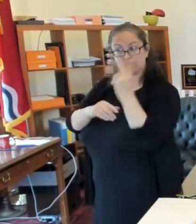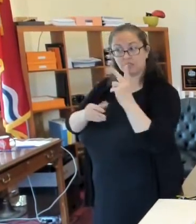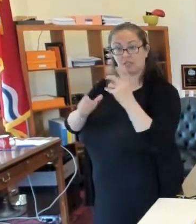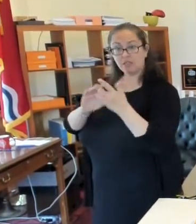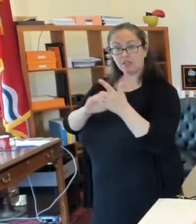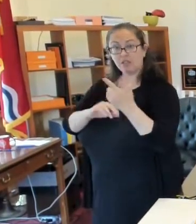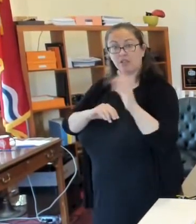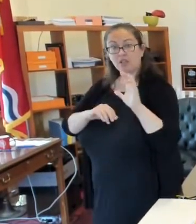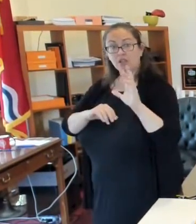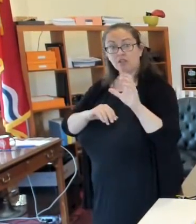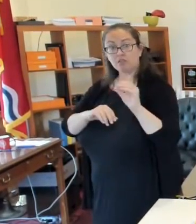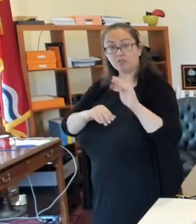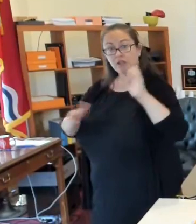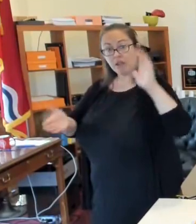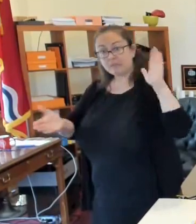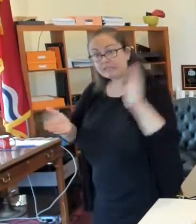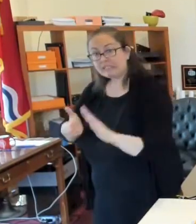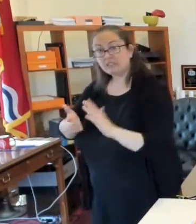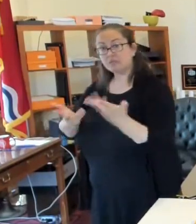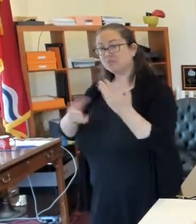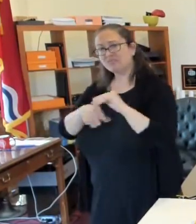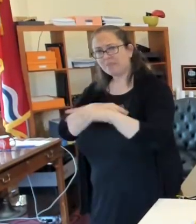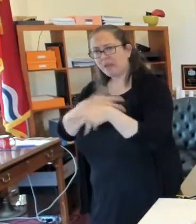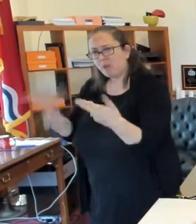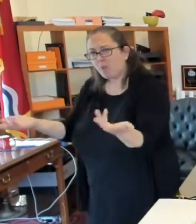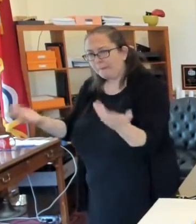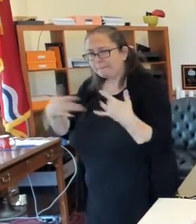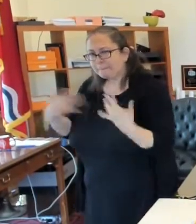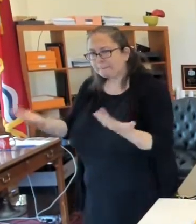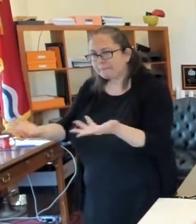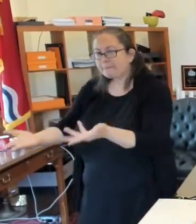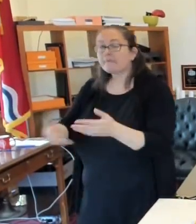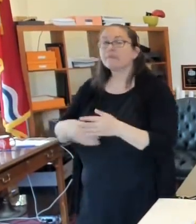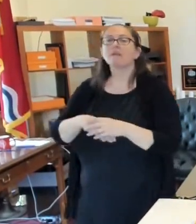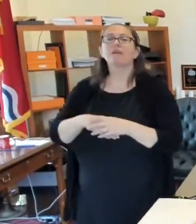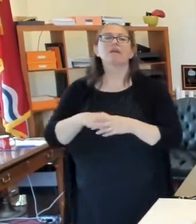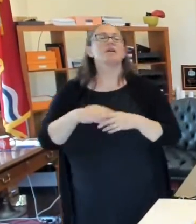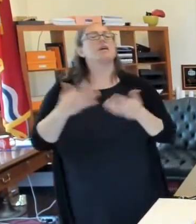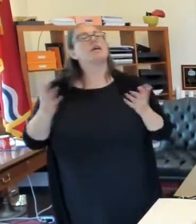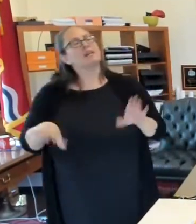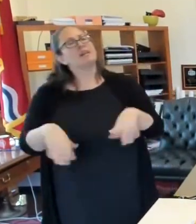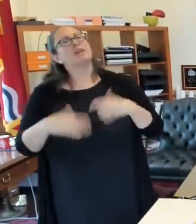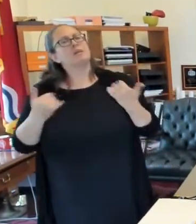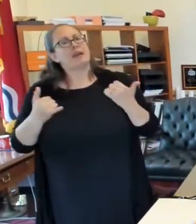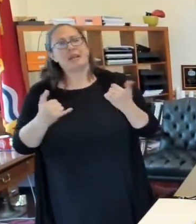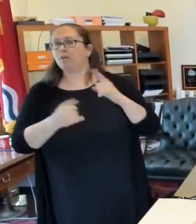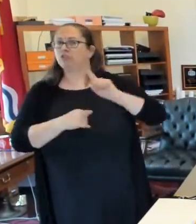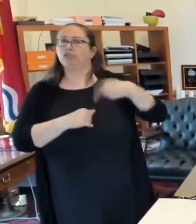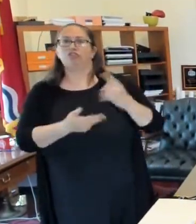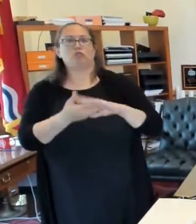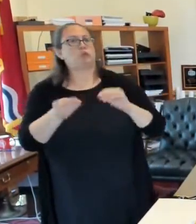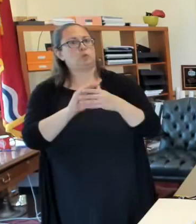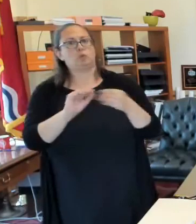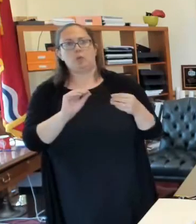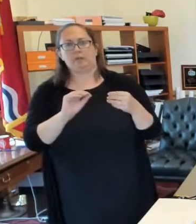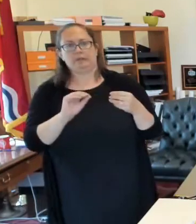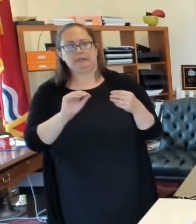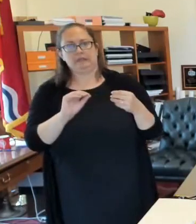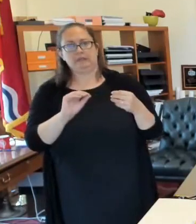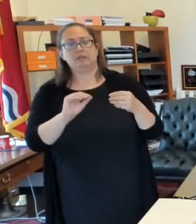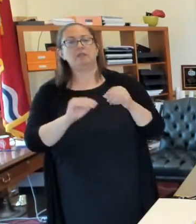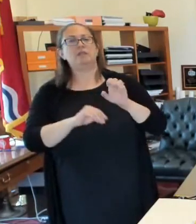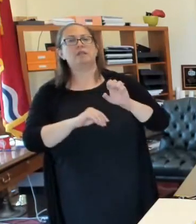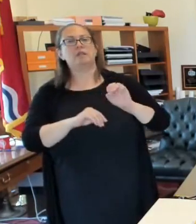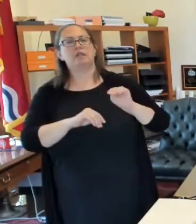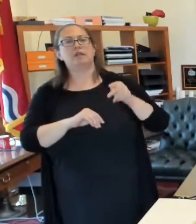kind of impact they've had in that neighborhood? So Kyle, at this point, it's anecdotal where Employment Connection